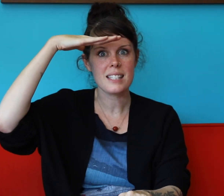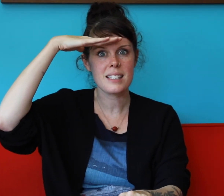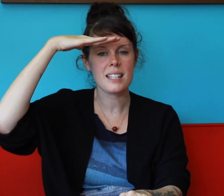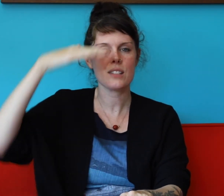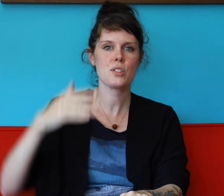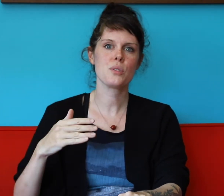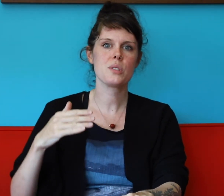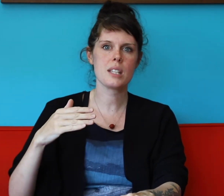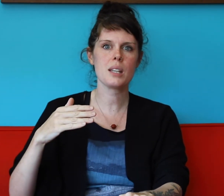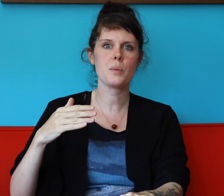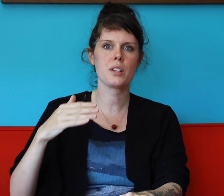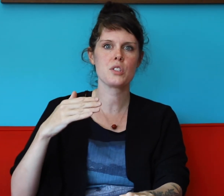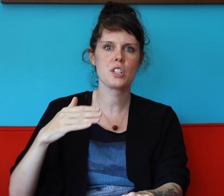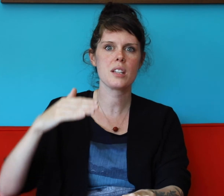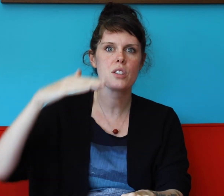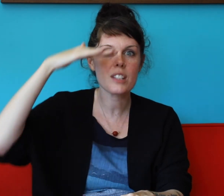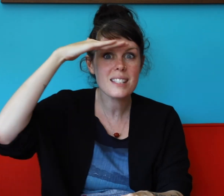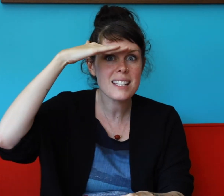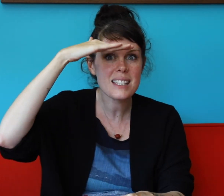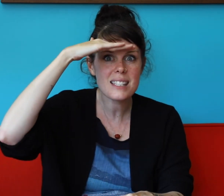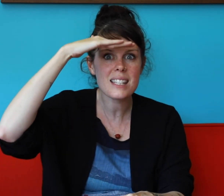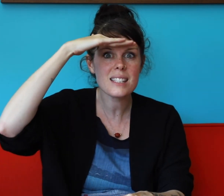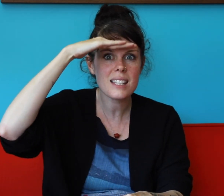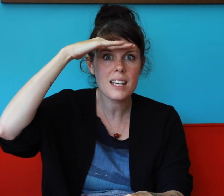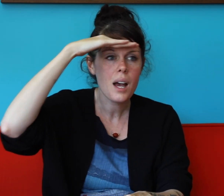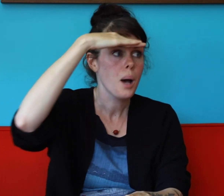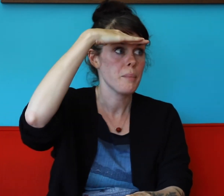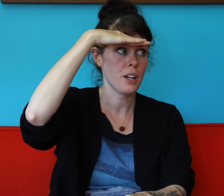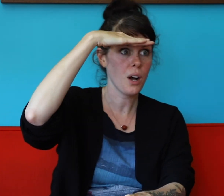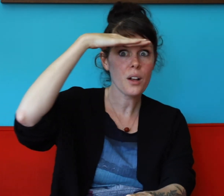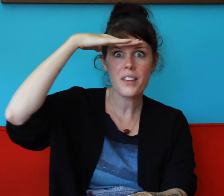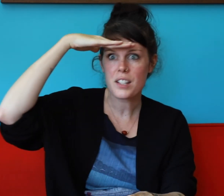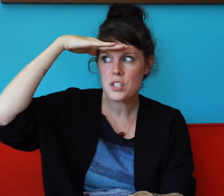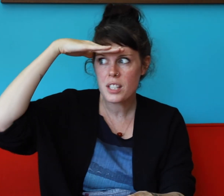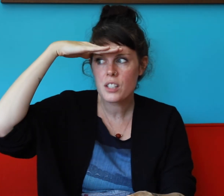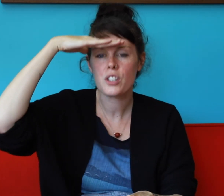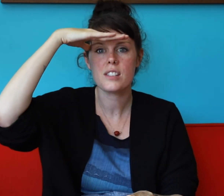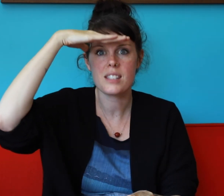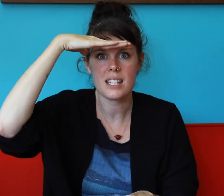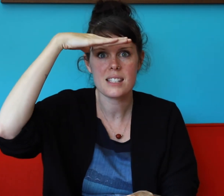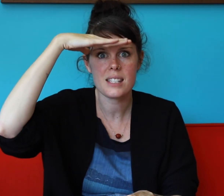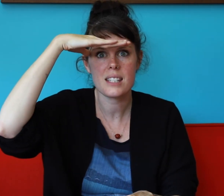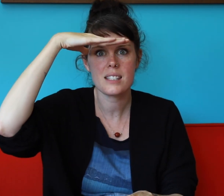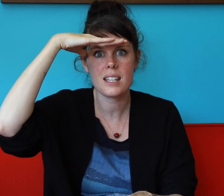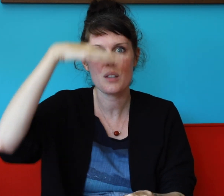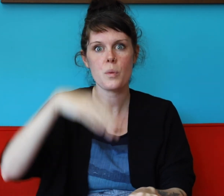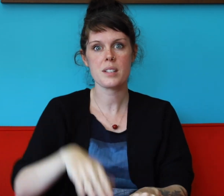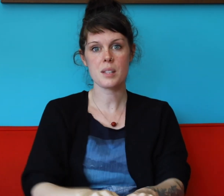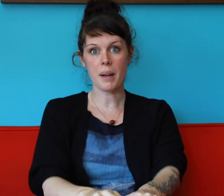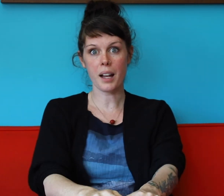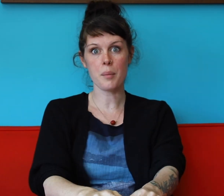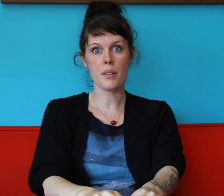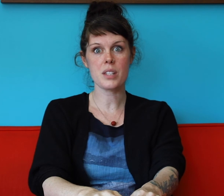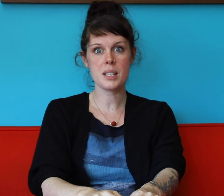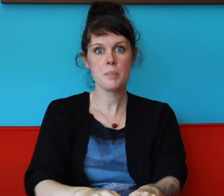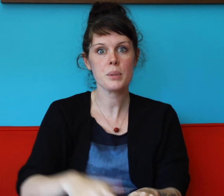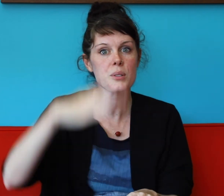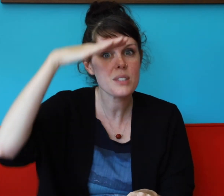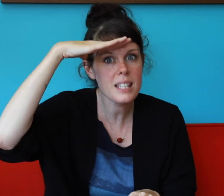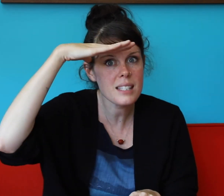see, see, to see what she could see, see, see. But all that she could see, see, see, was the bottom of the deep blue sea,